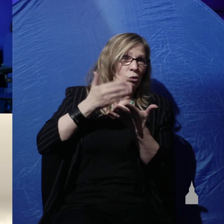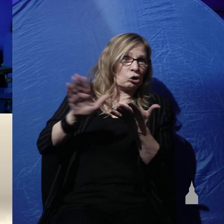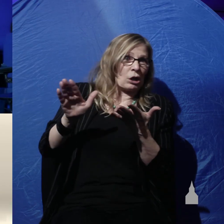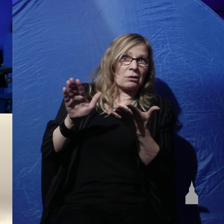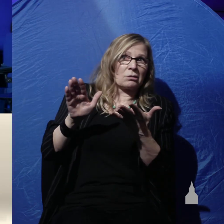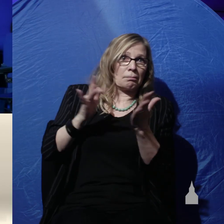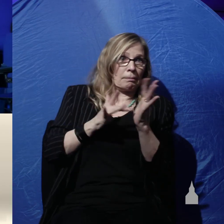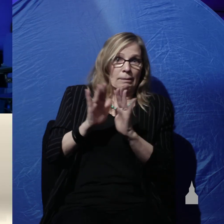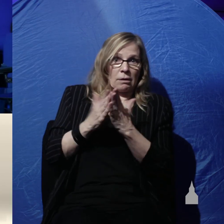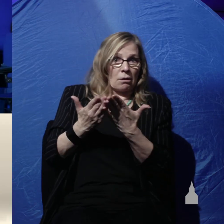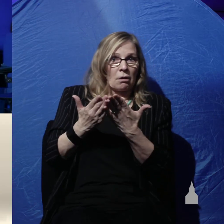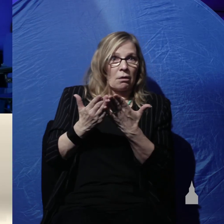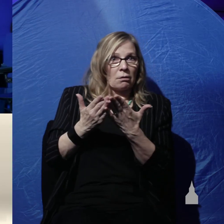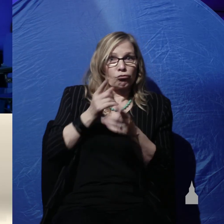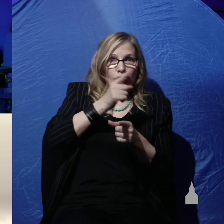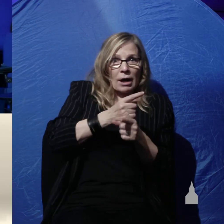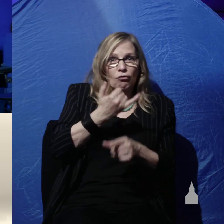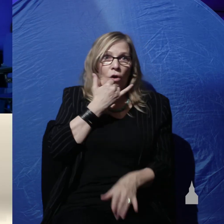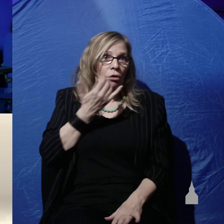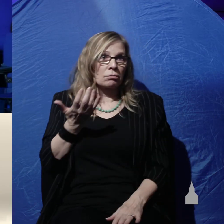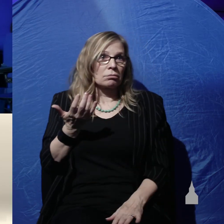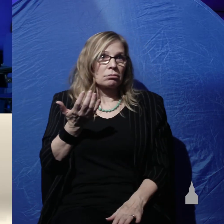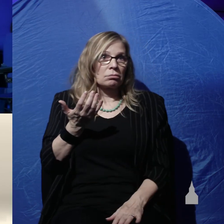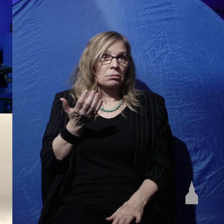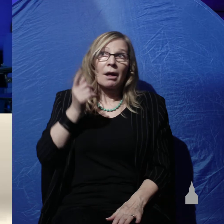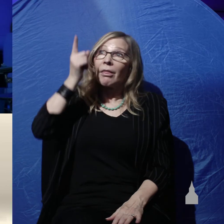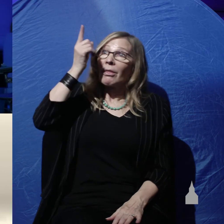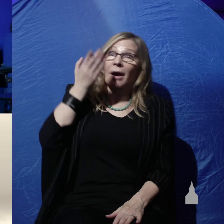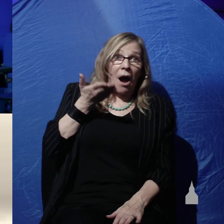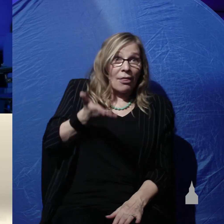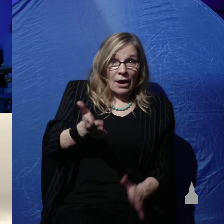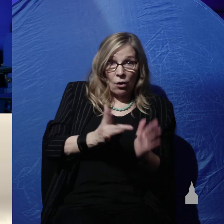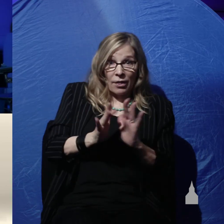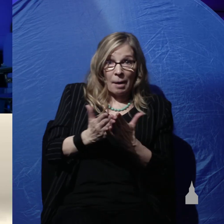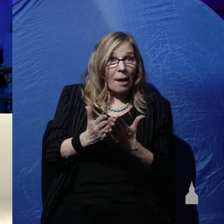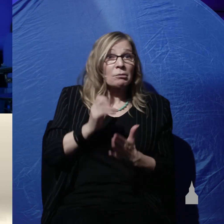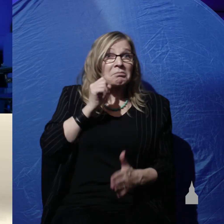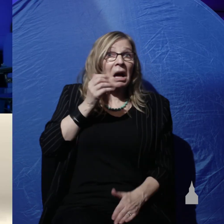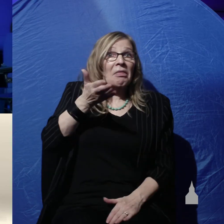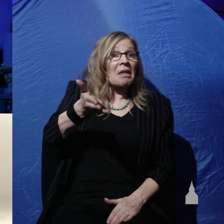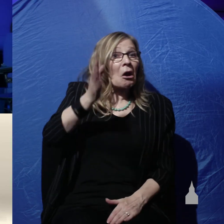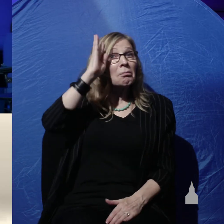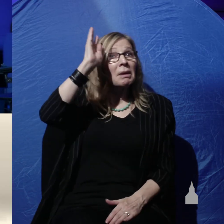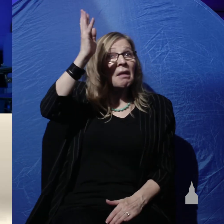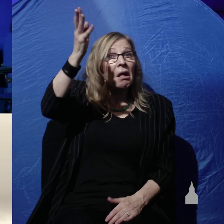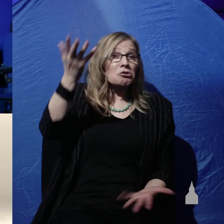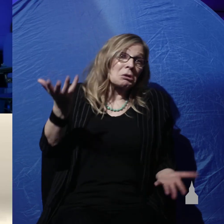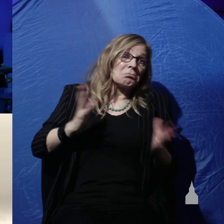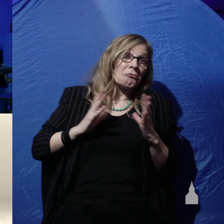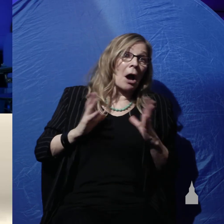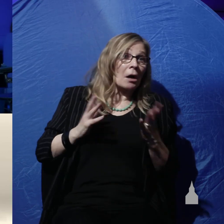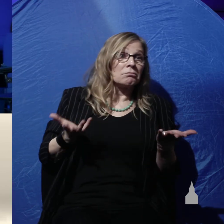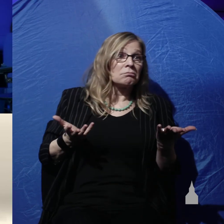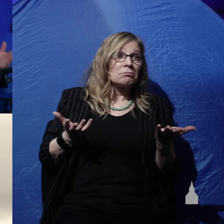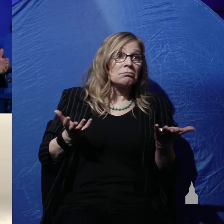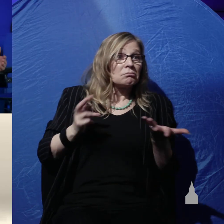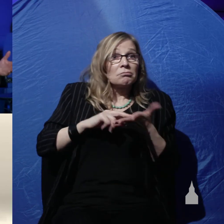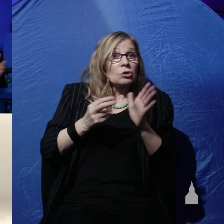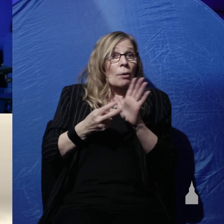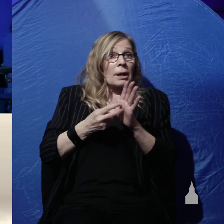biblical morality because the God of the Bible doesn't exist that's mythology and therefore the the moral laws